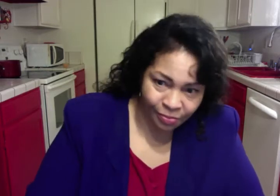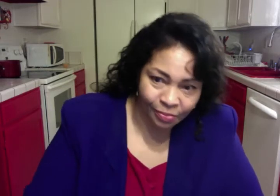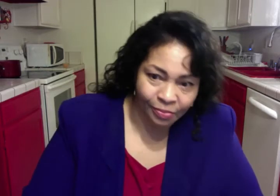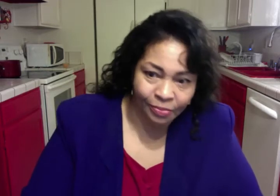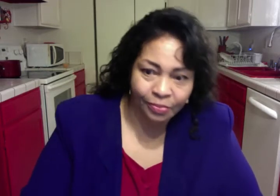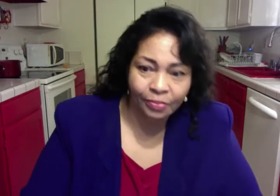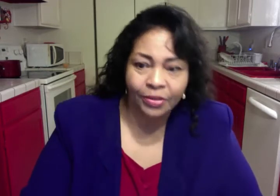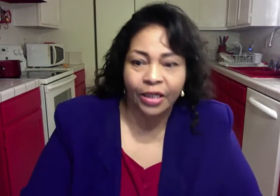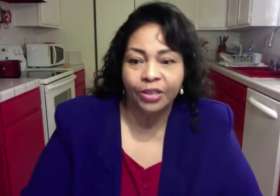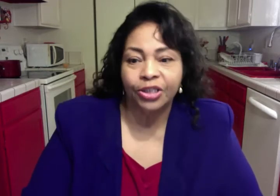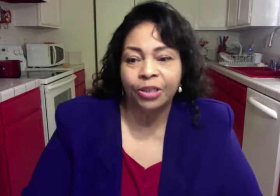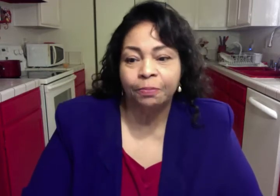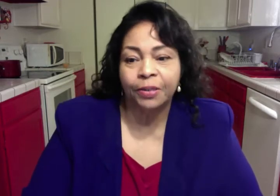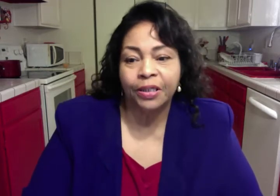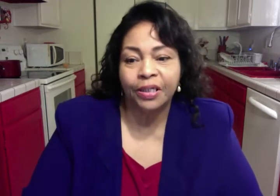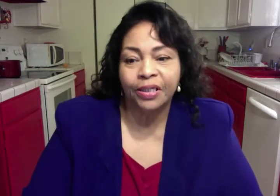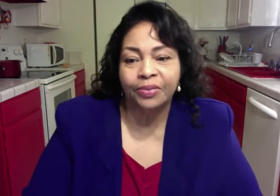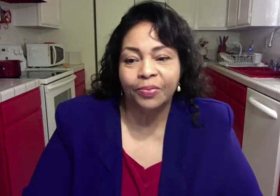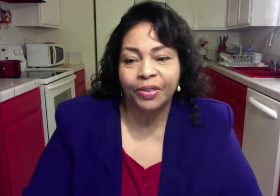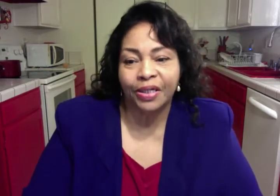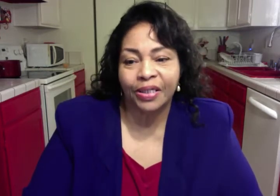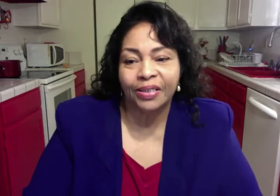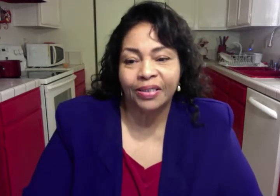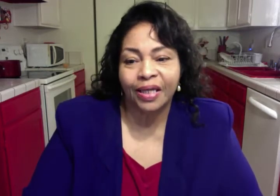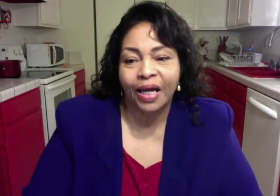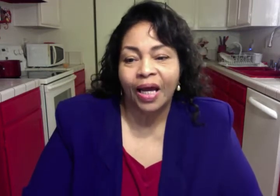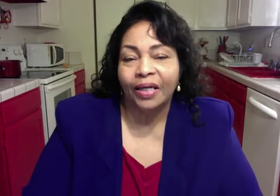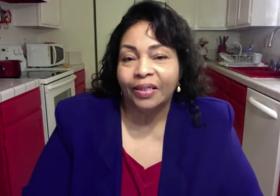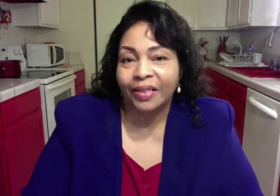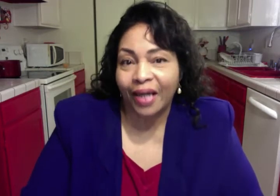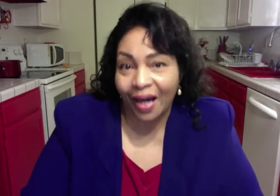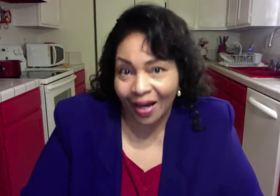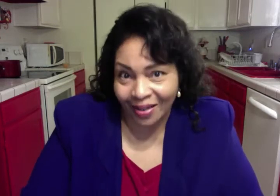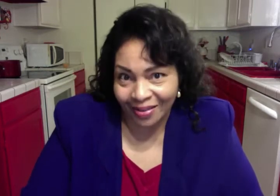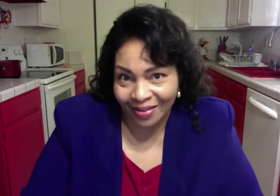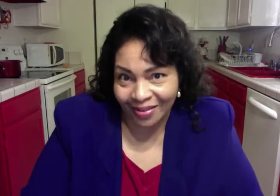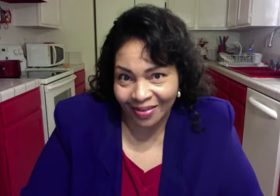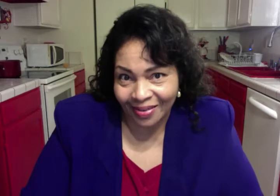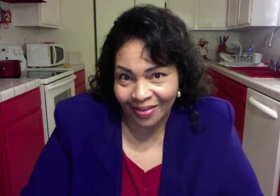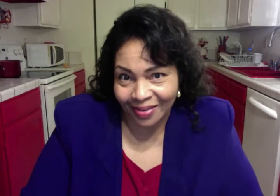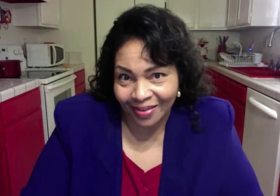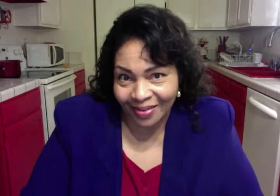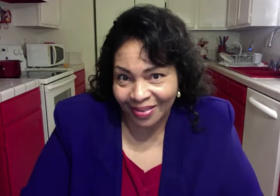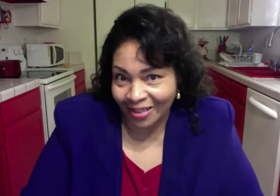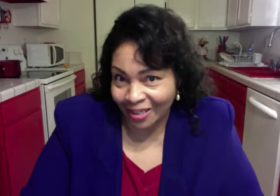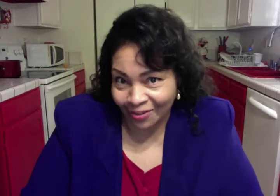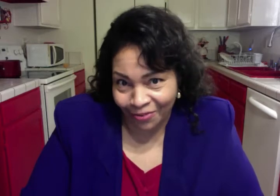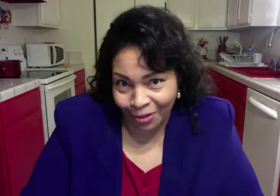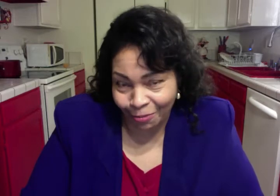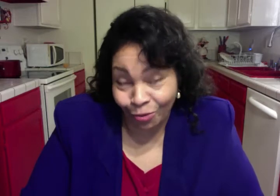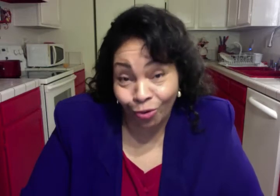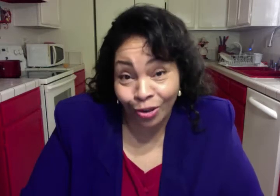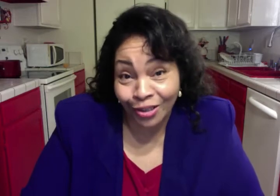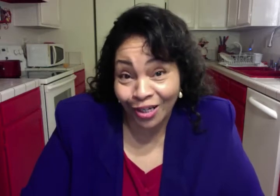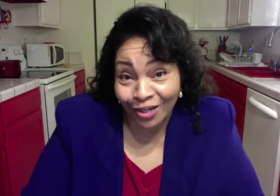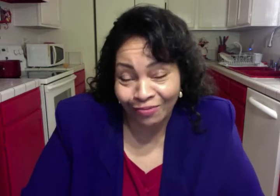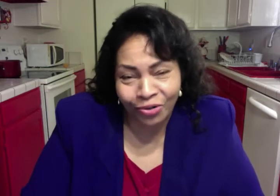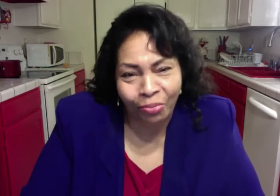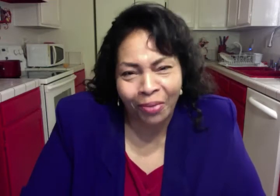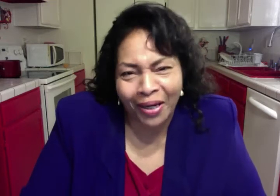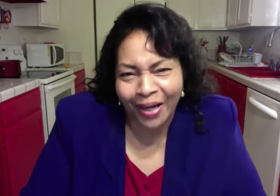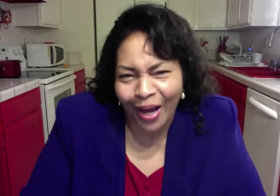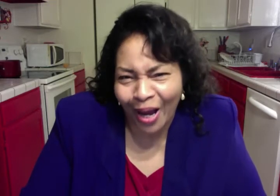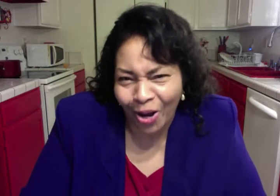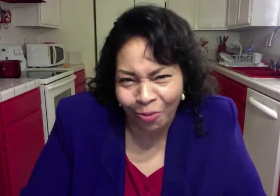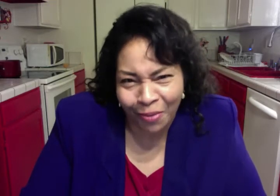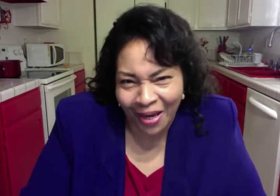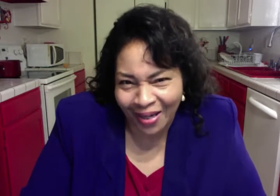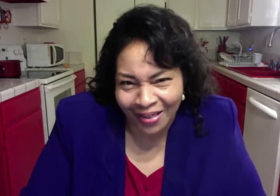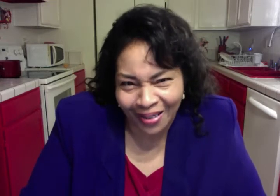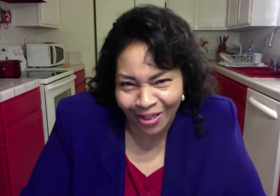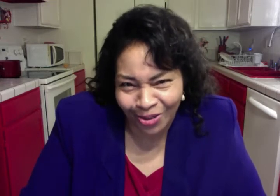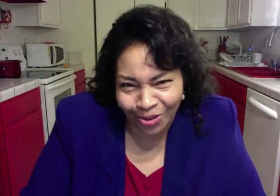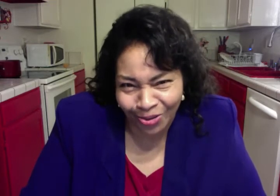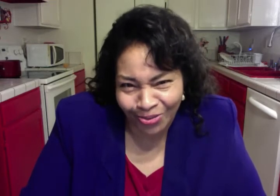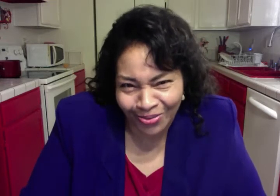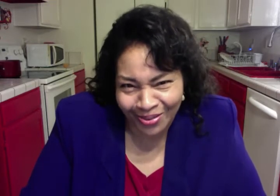As she pleads with us not to give up on love, no matter how badly it hurts.